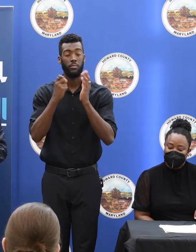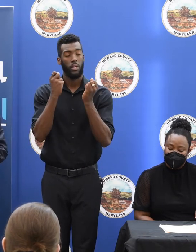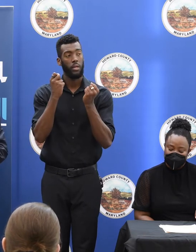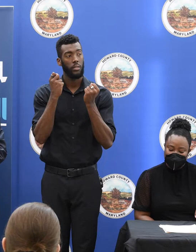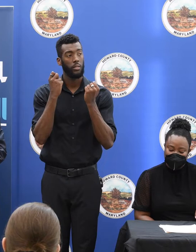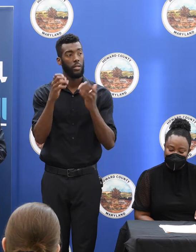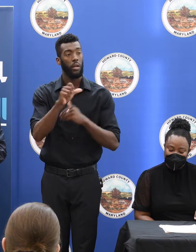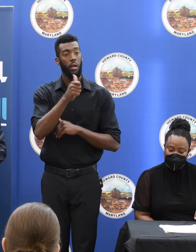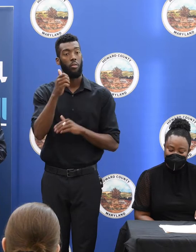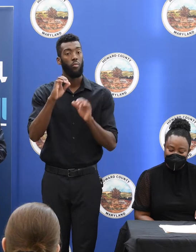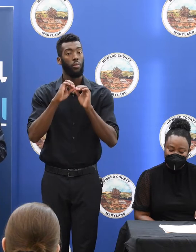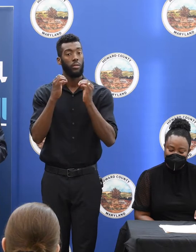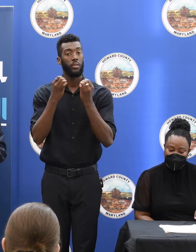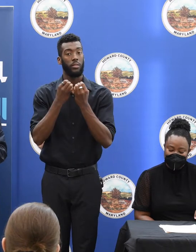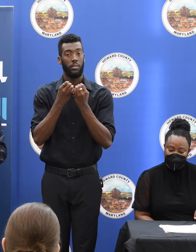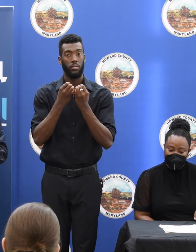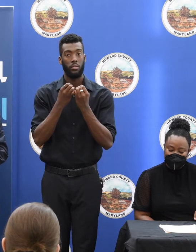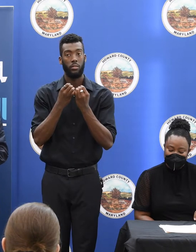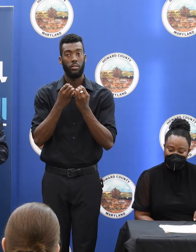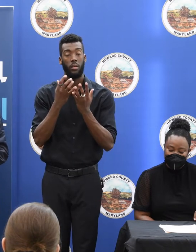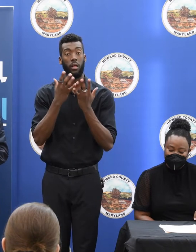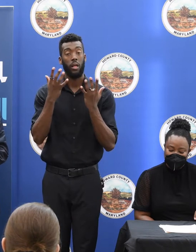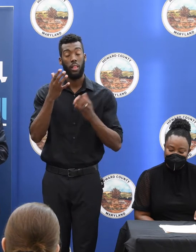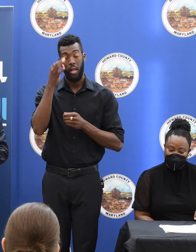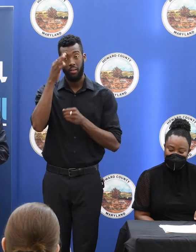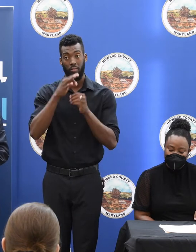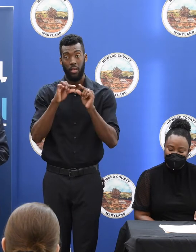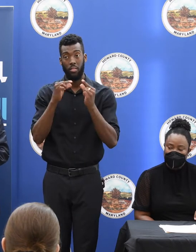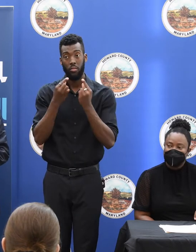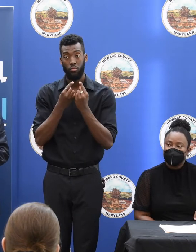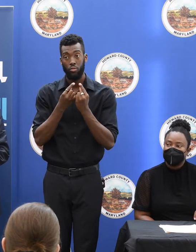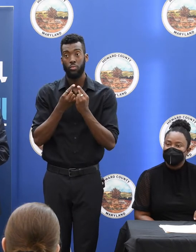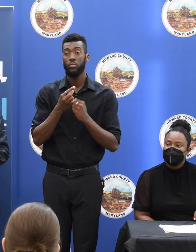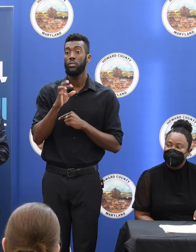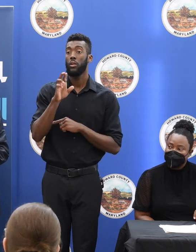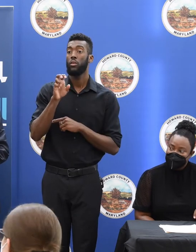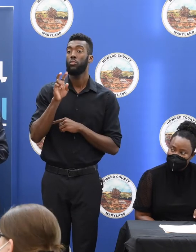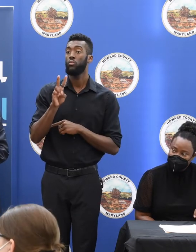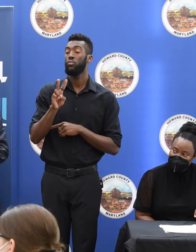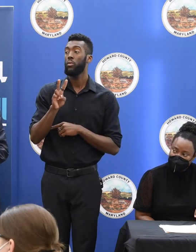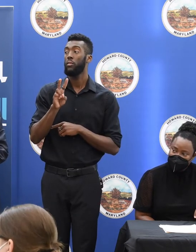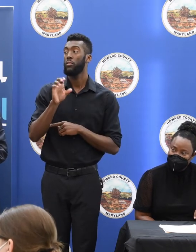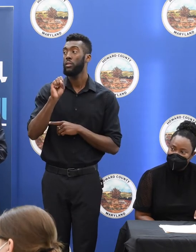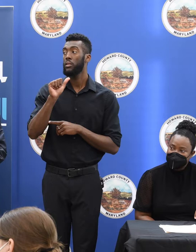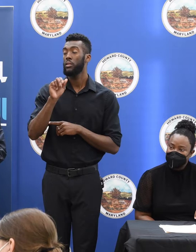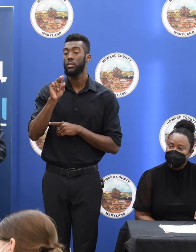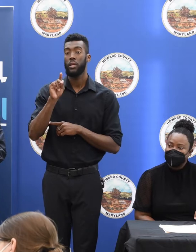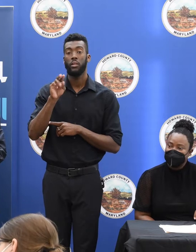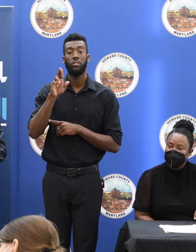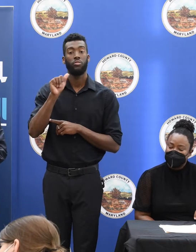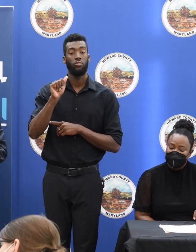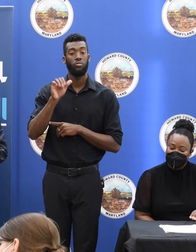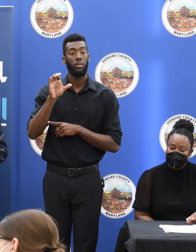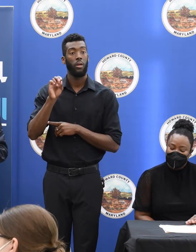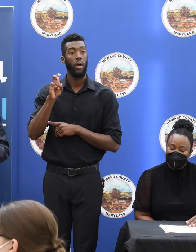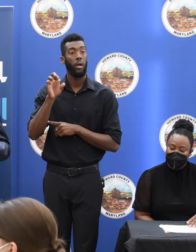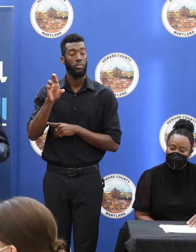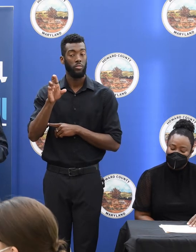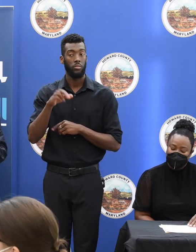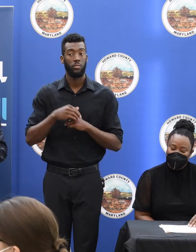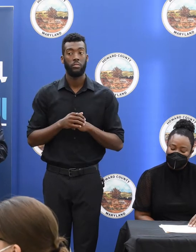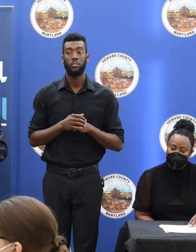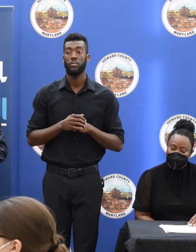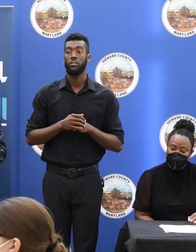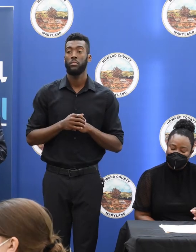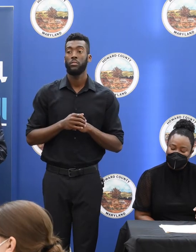organizations helped, a lot of faith groups. want to recognize Reverend Sandra Connor at the Minister's Conference of Baltimore and Vicinity. Faith